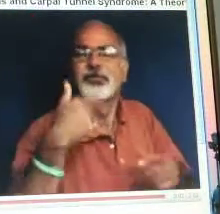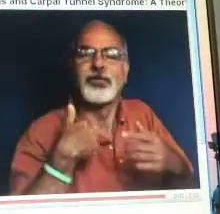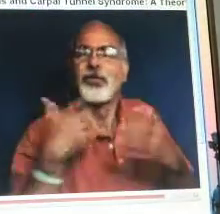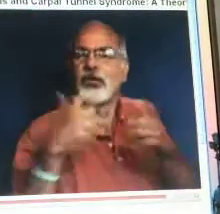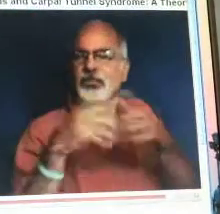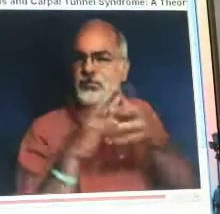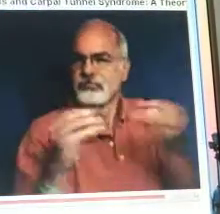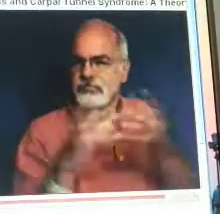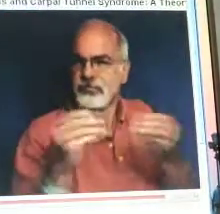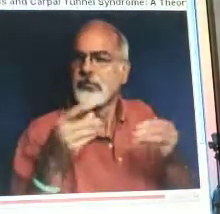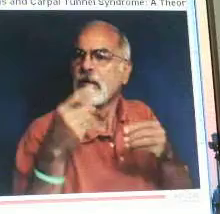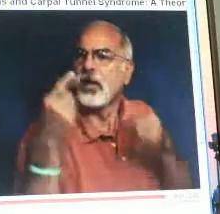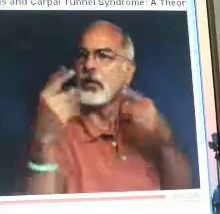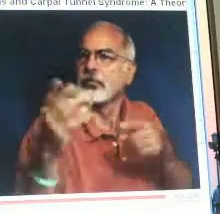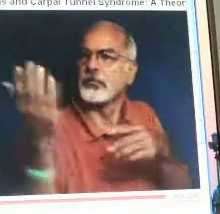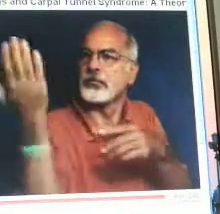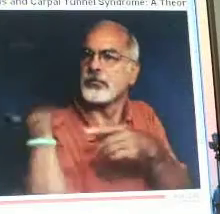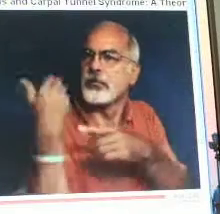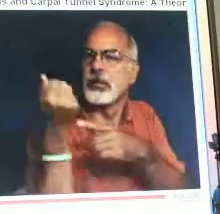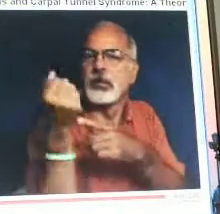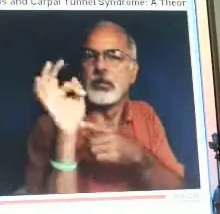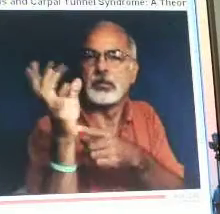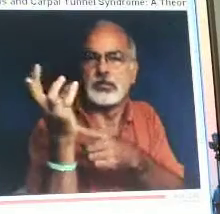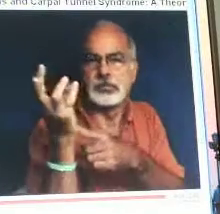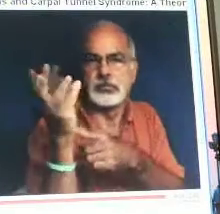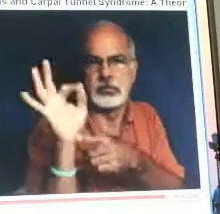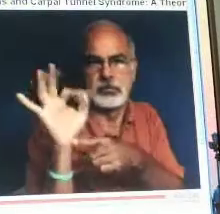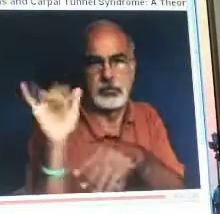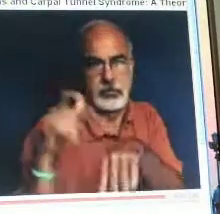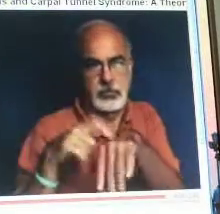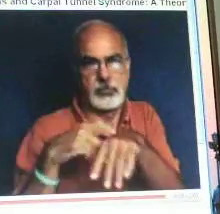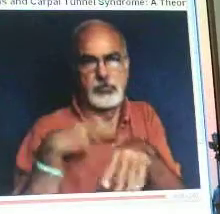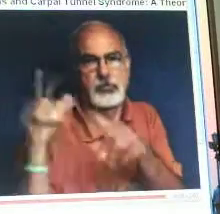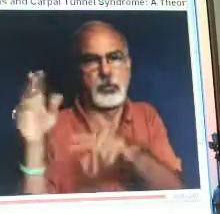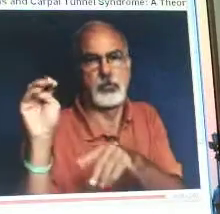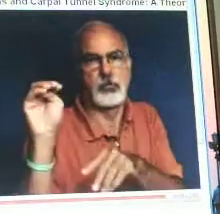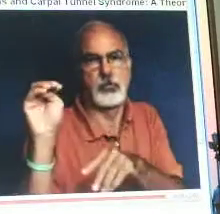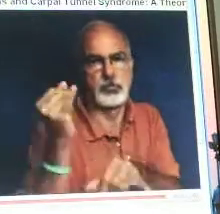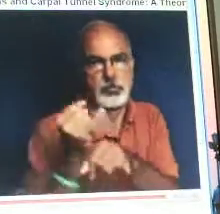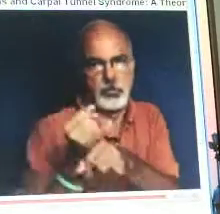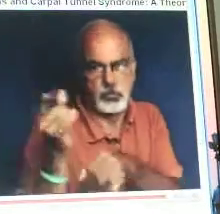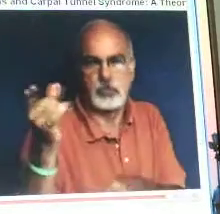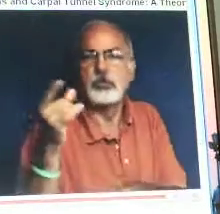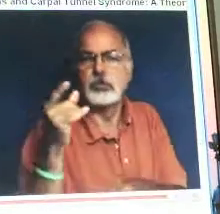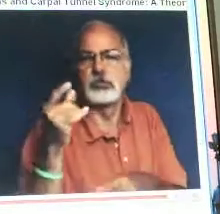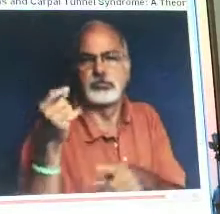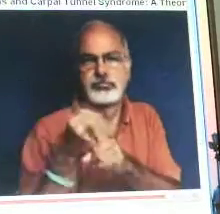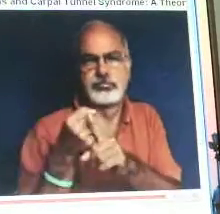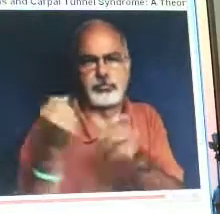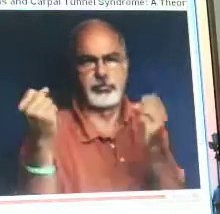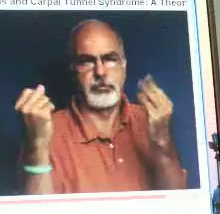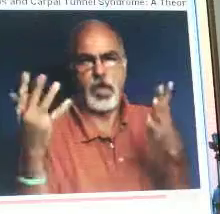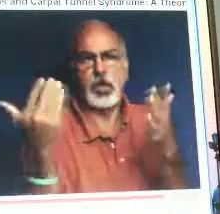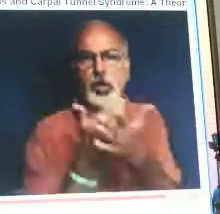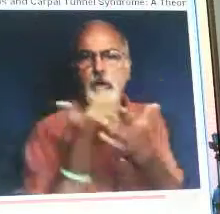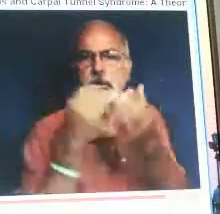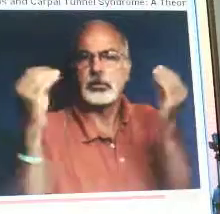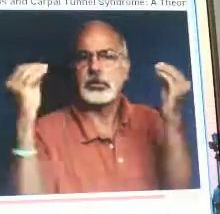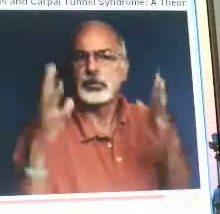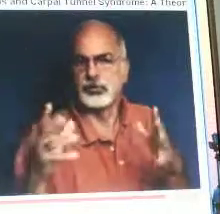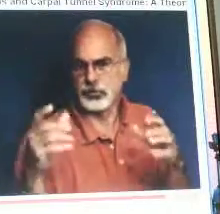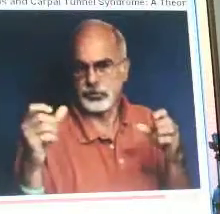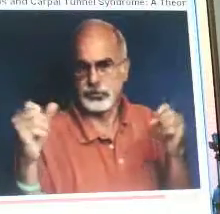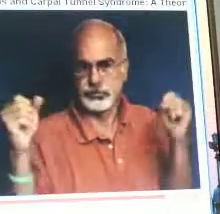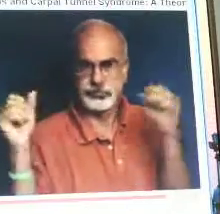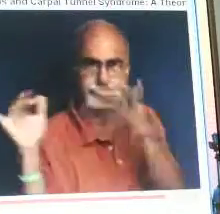Hello. I wanted to share with you what happened in 1969, one time at the Maryland School Institute.